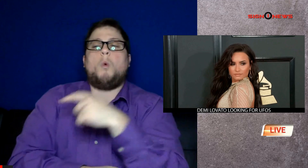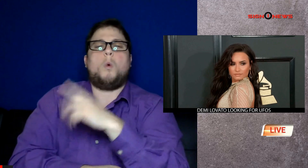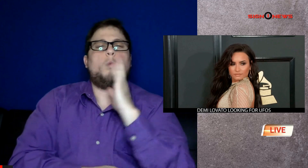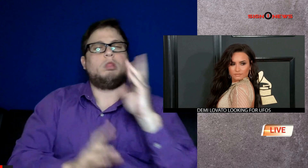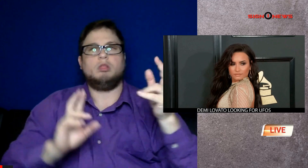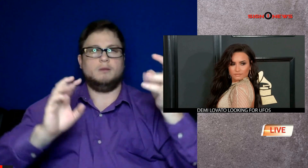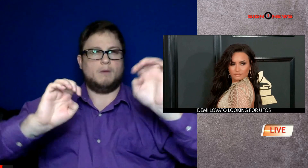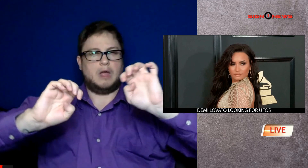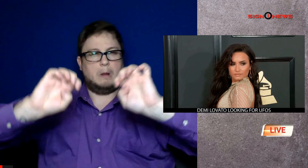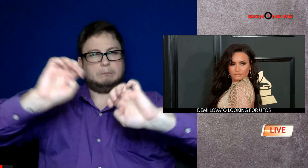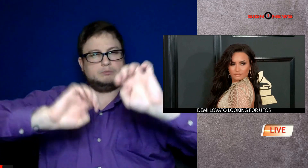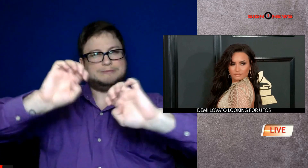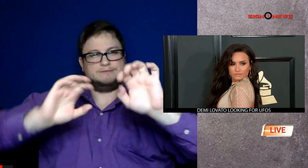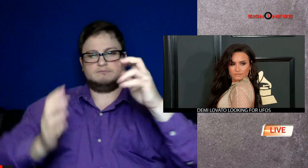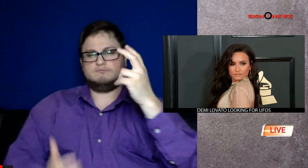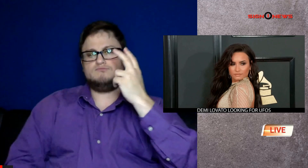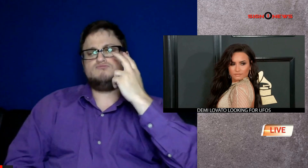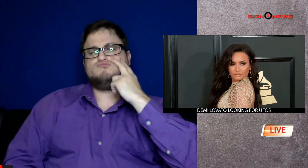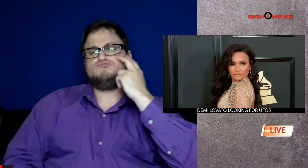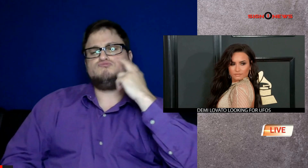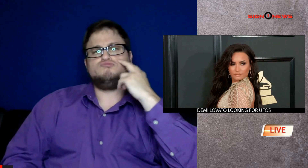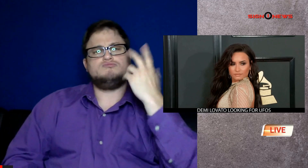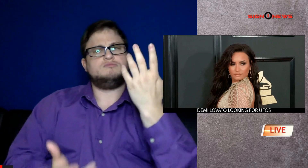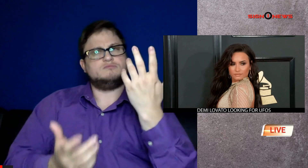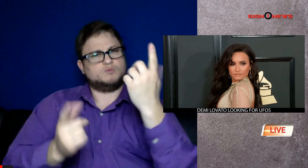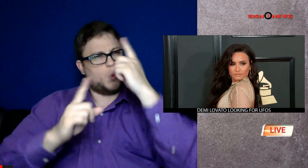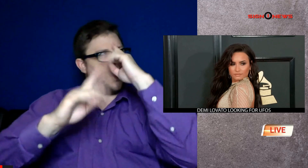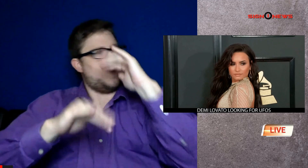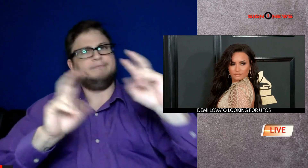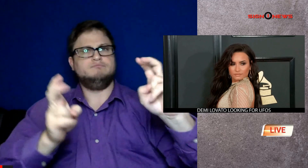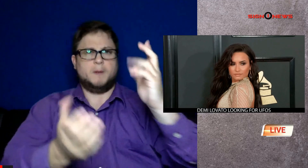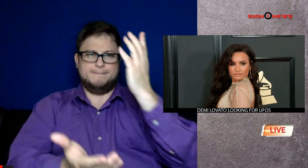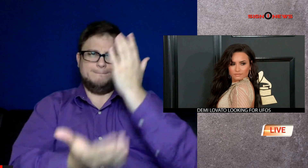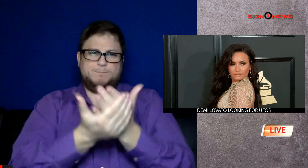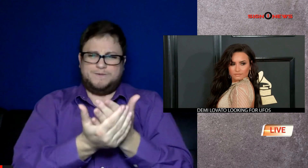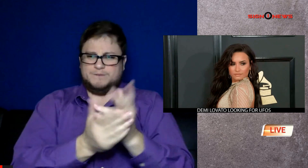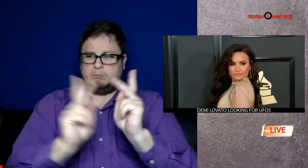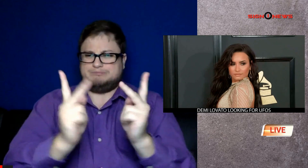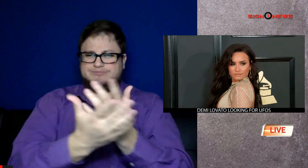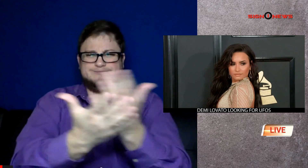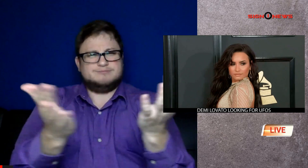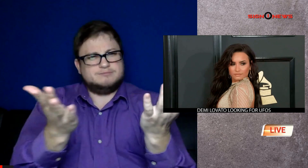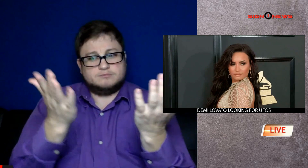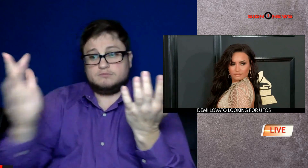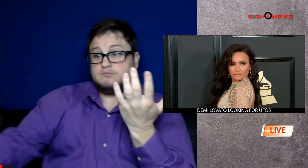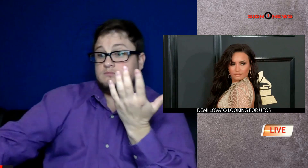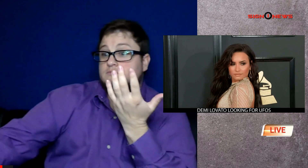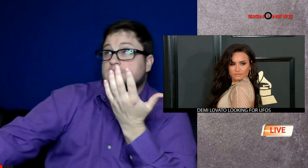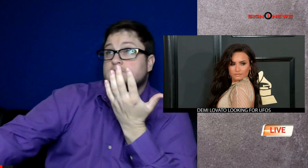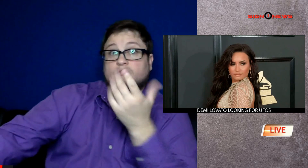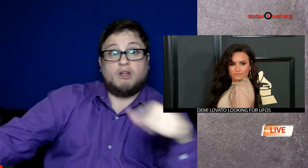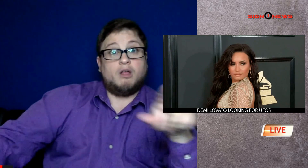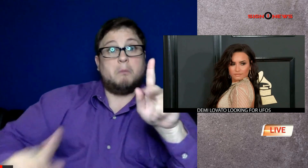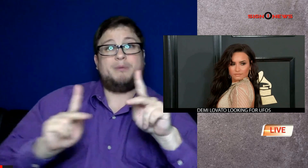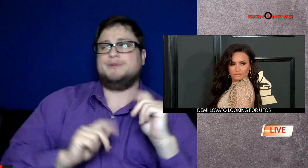scientists and alien abductees and even do her own experiments in hopes of